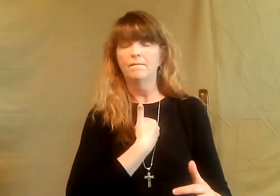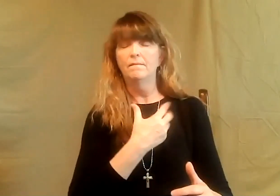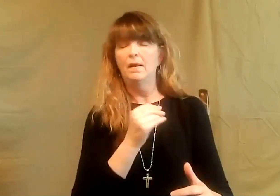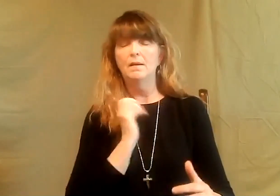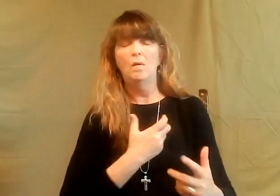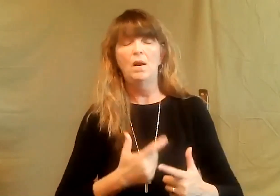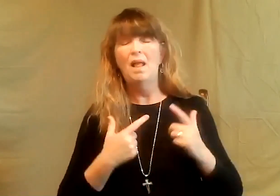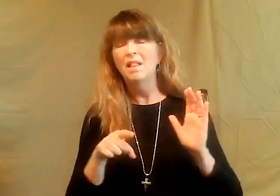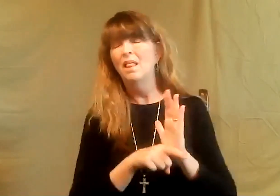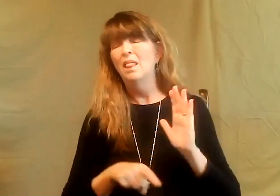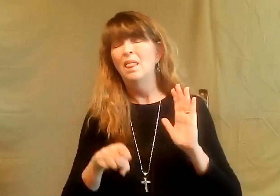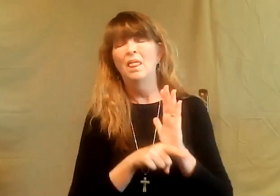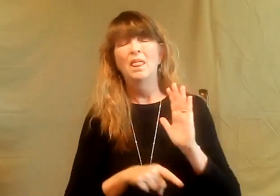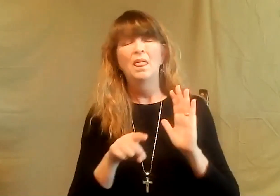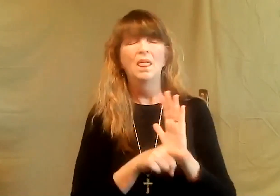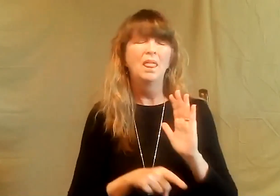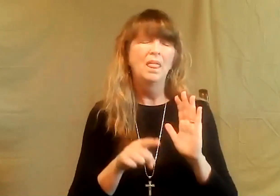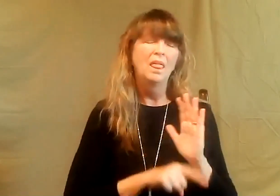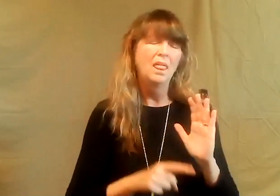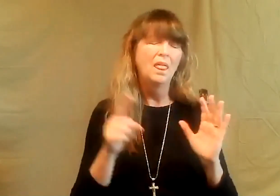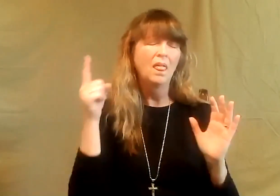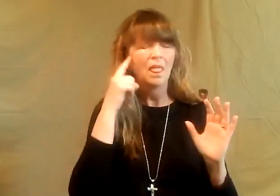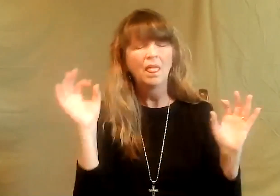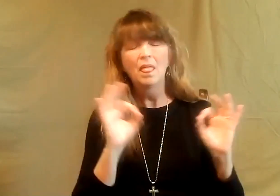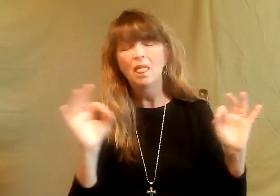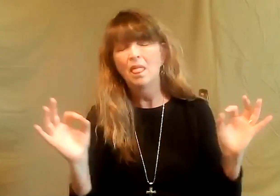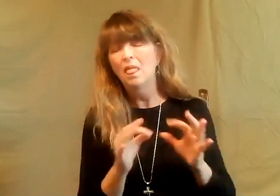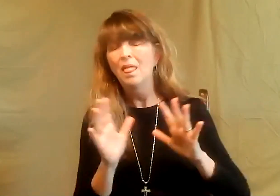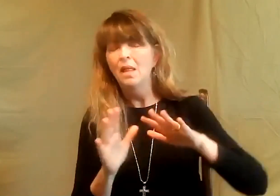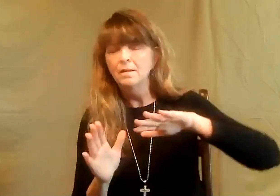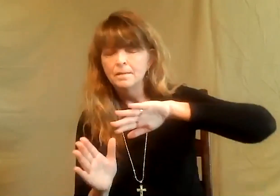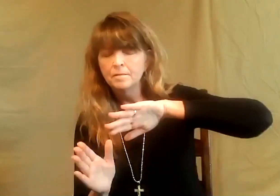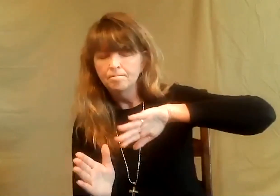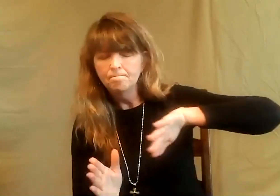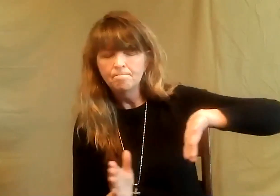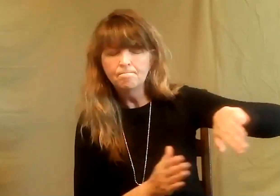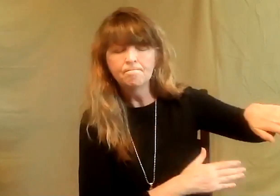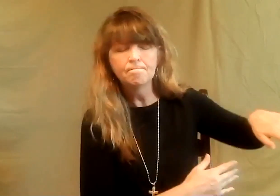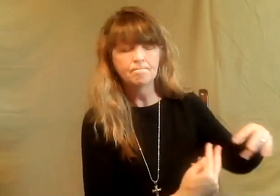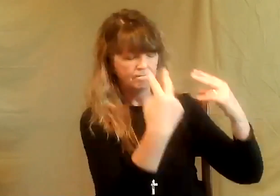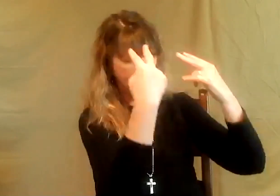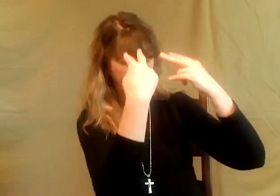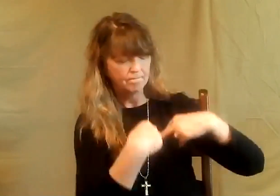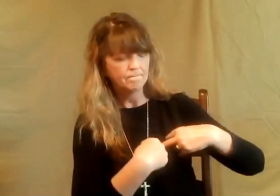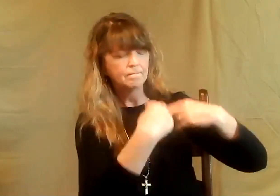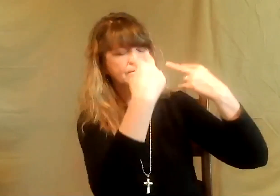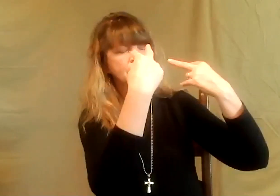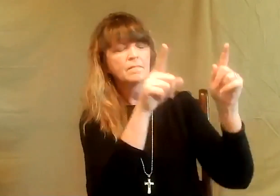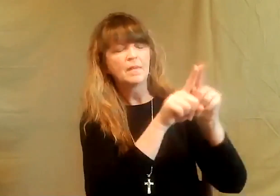Help us not to think negatively about ourselves and our lives. Help us not to dwell on being unworthy.